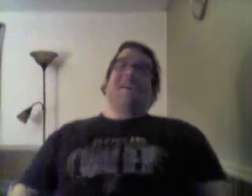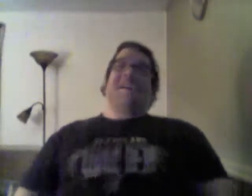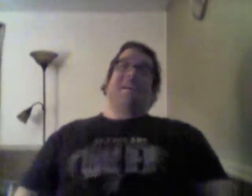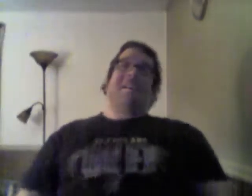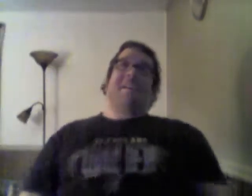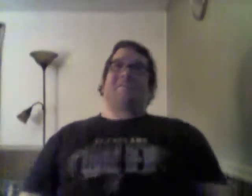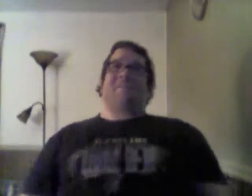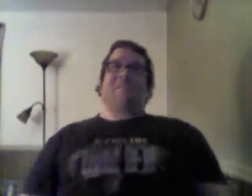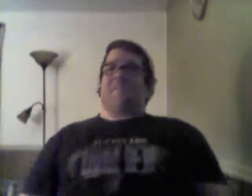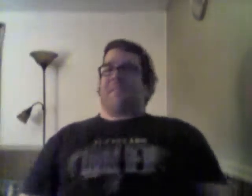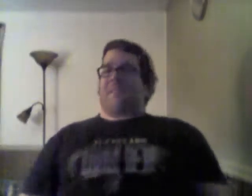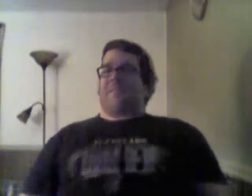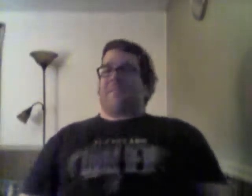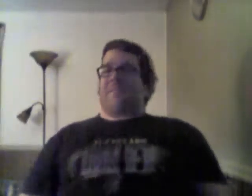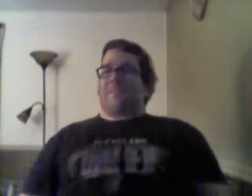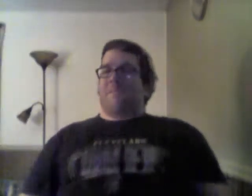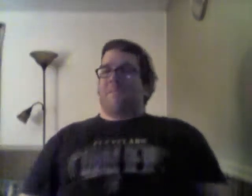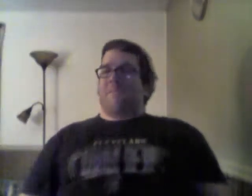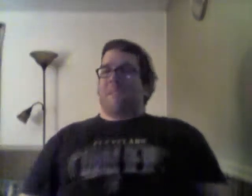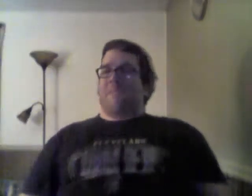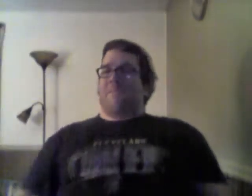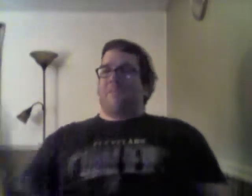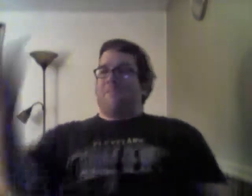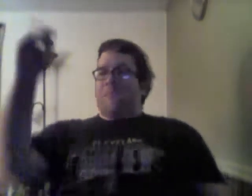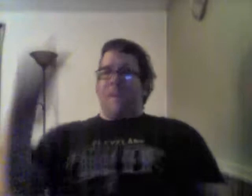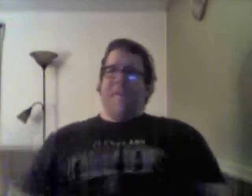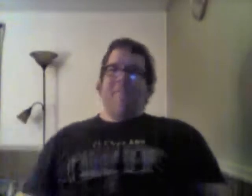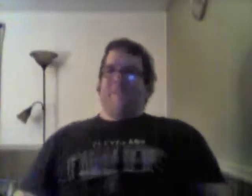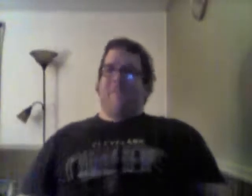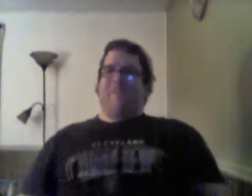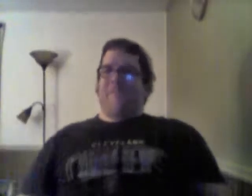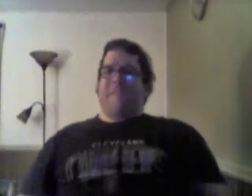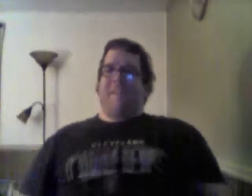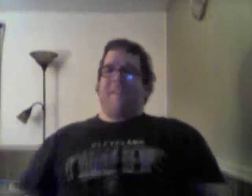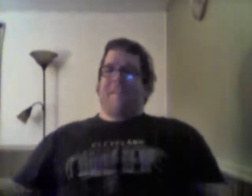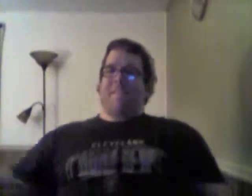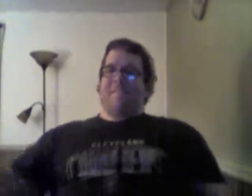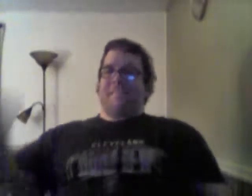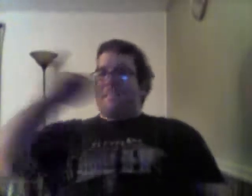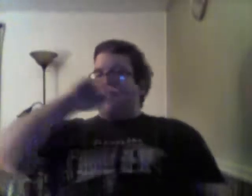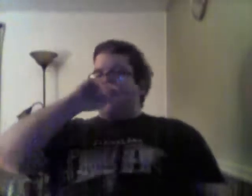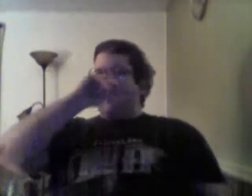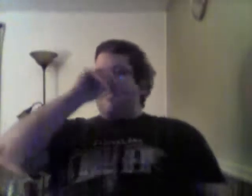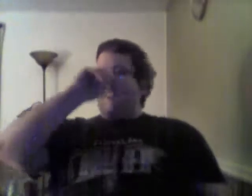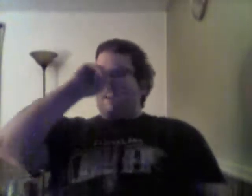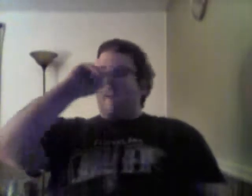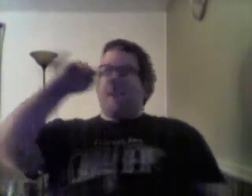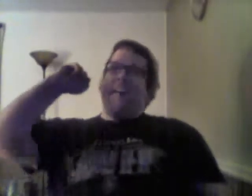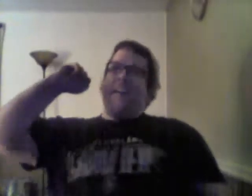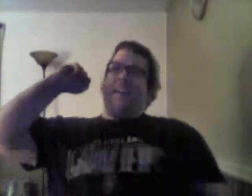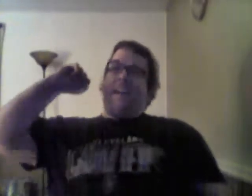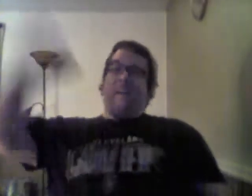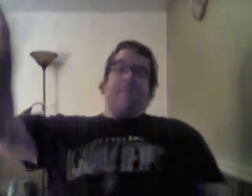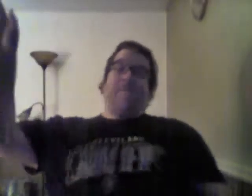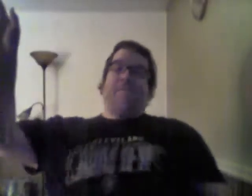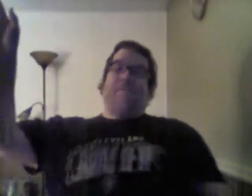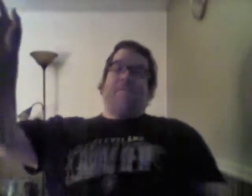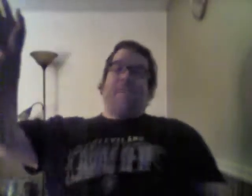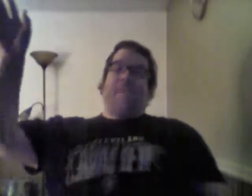Uh, next review, like I said, is One Piece Film Red, whatever the fuck that is, coming up this Friday. I don't know about if there's anything